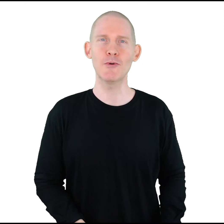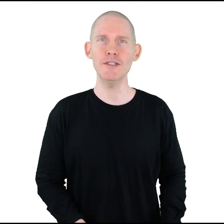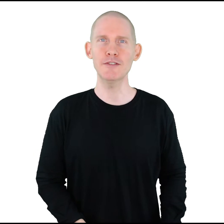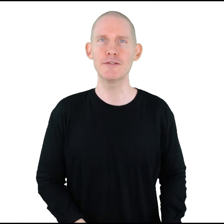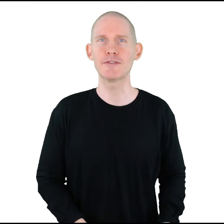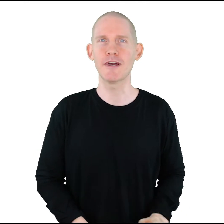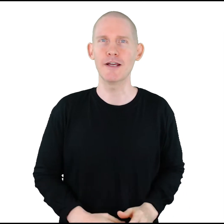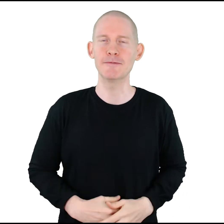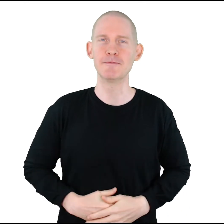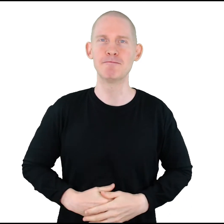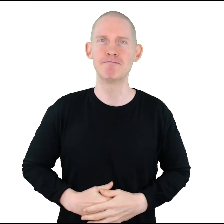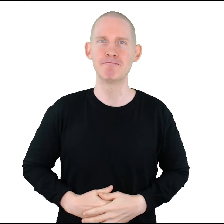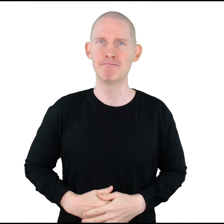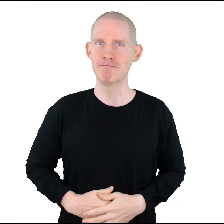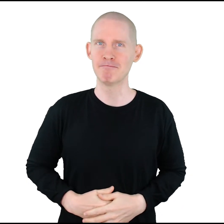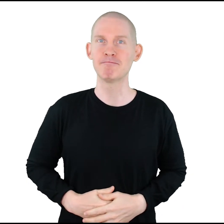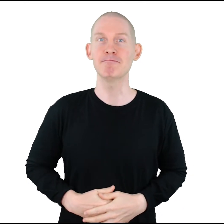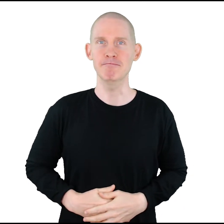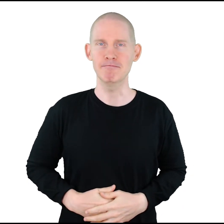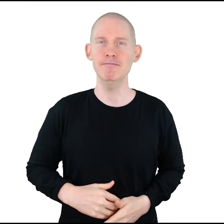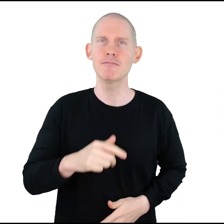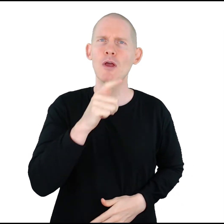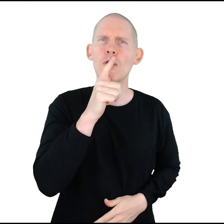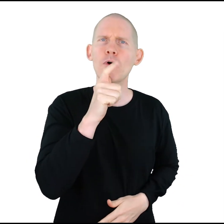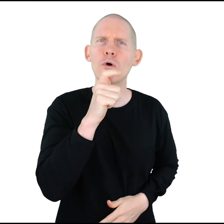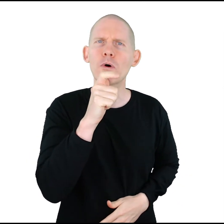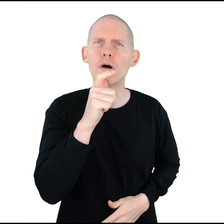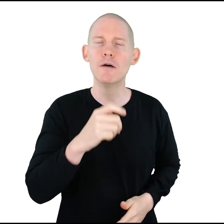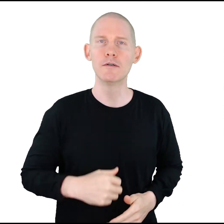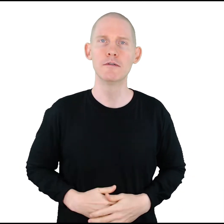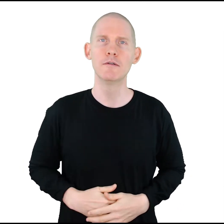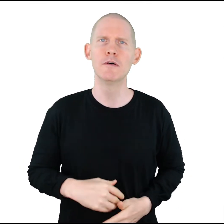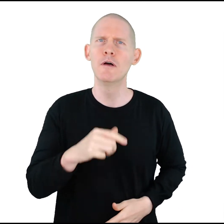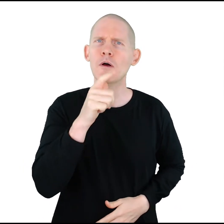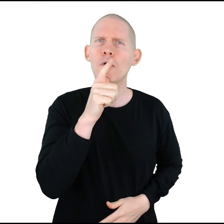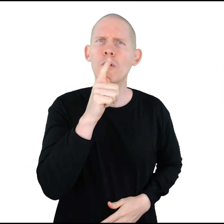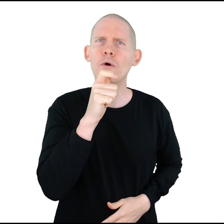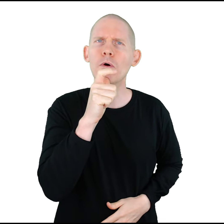question sign? Mm-hmm. Who? Who?